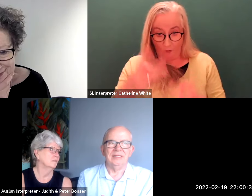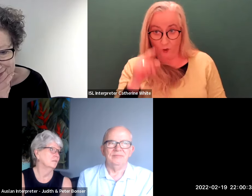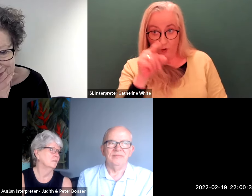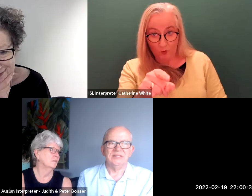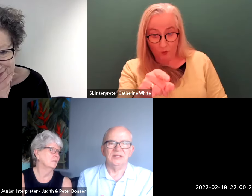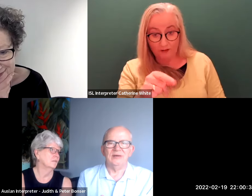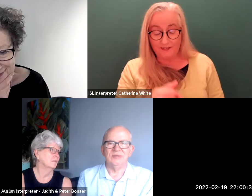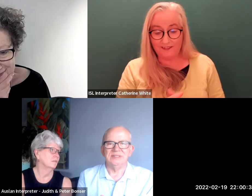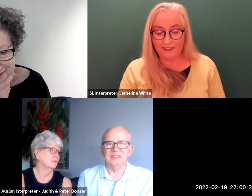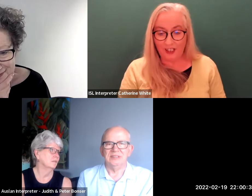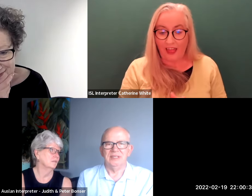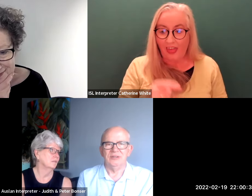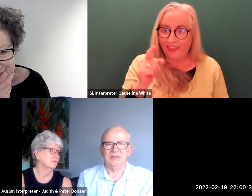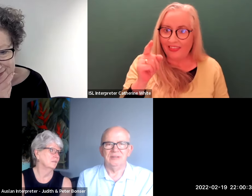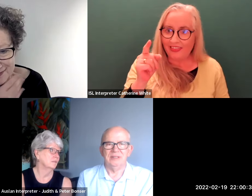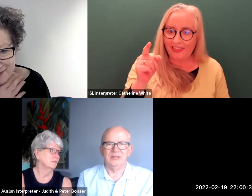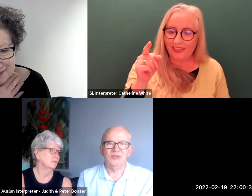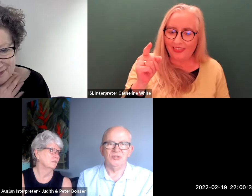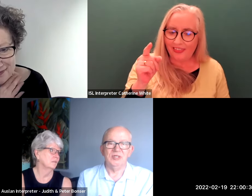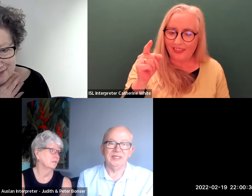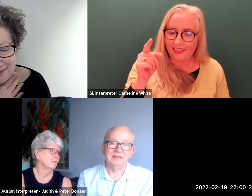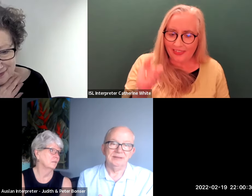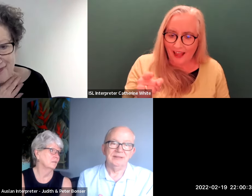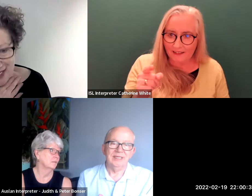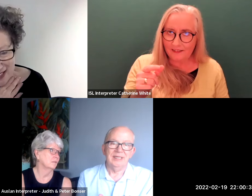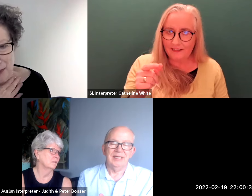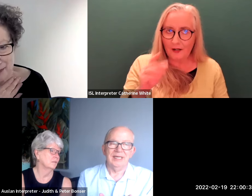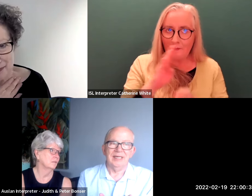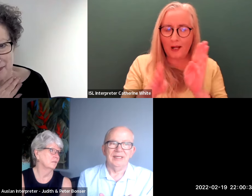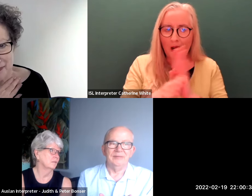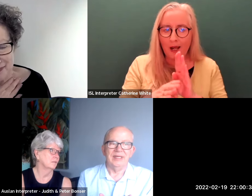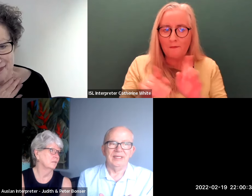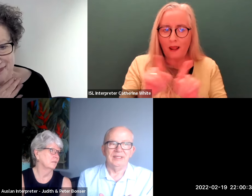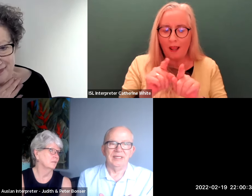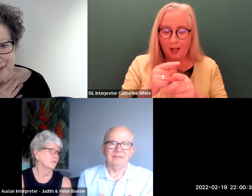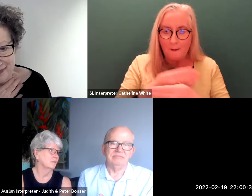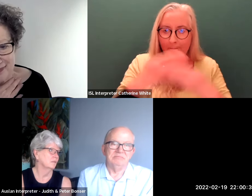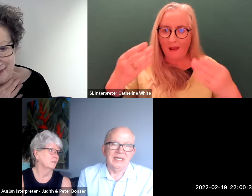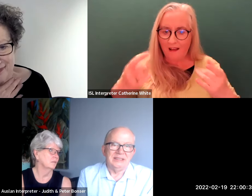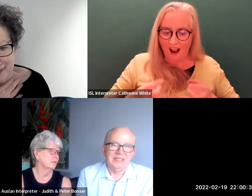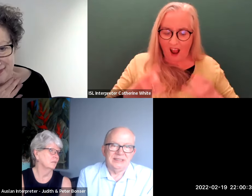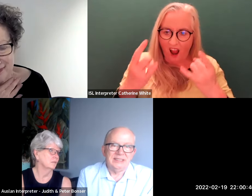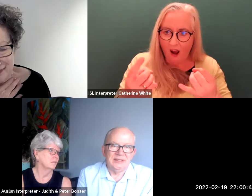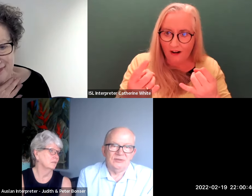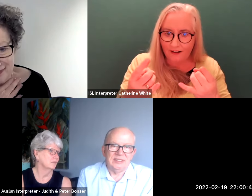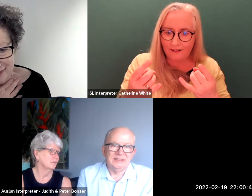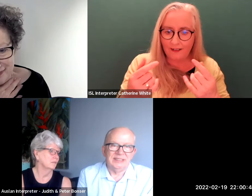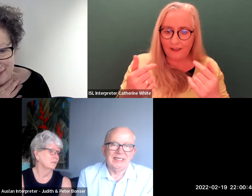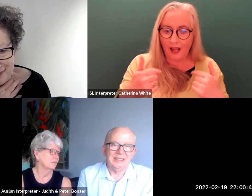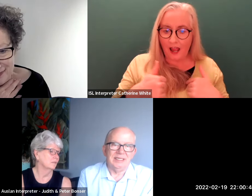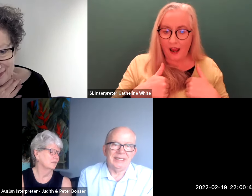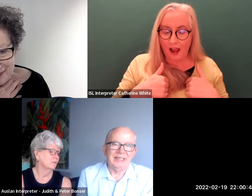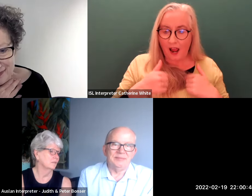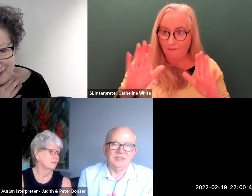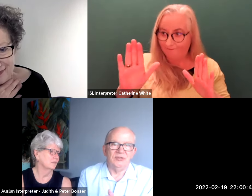um so that was a a huge honor yeah um and i i i did i thought yes i